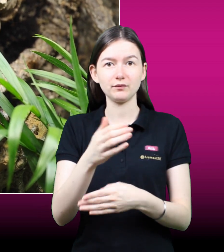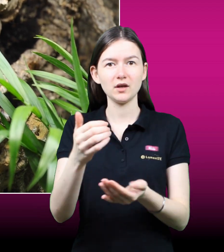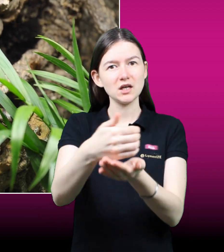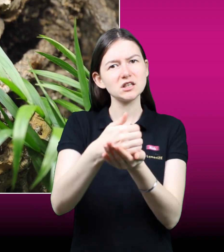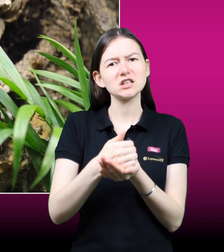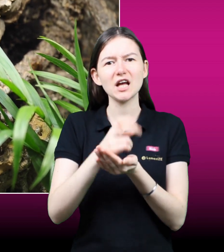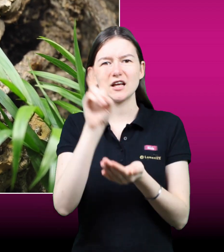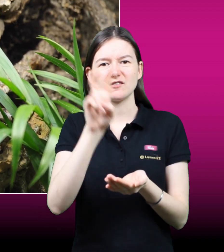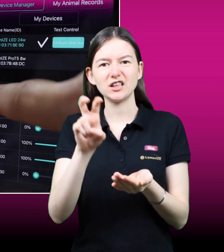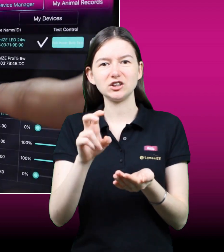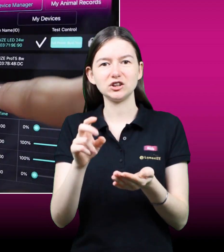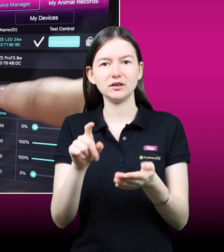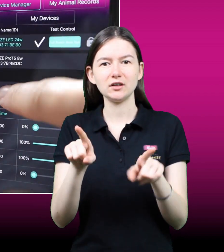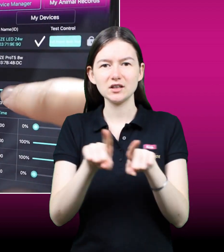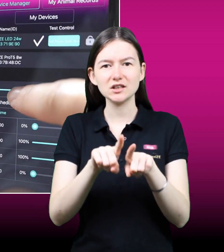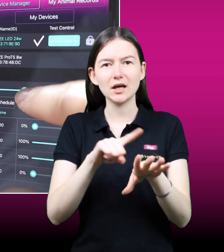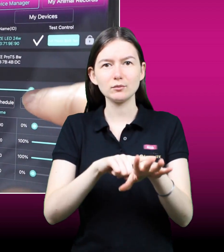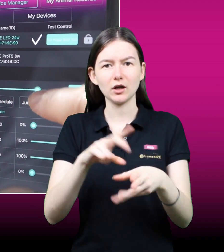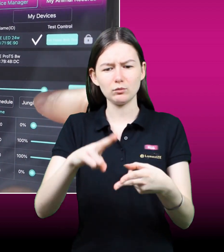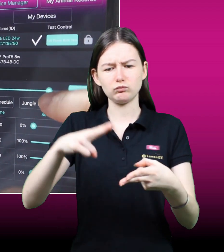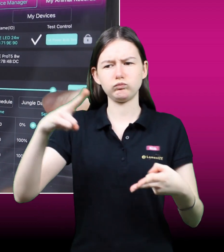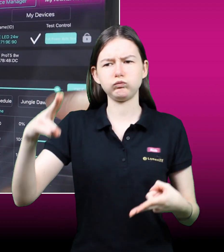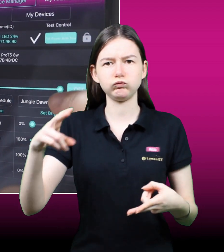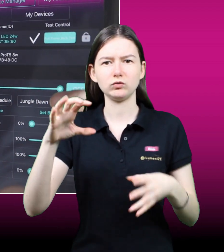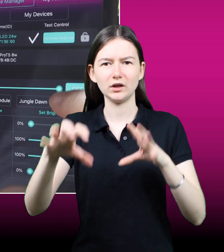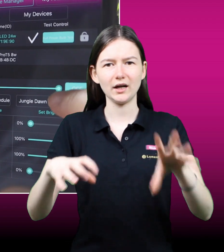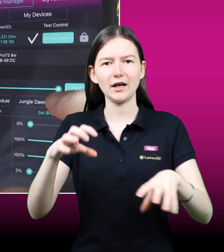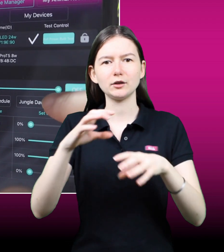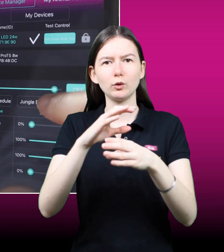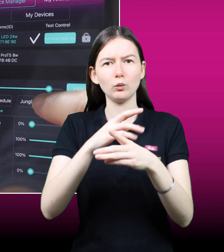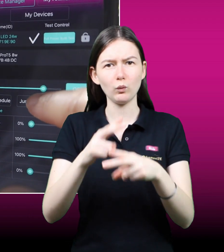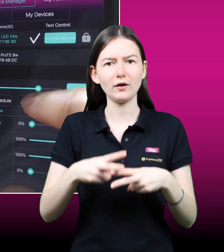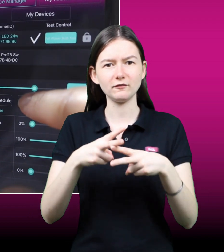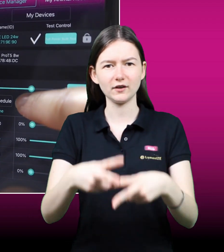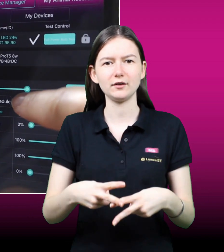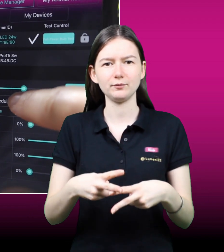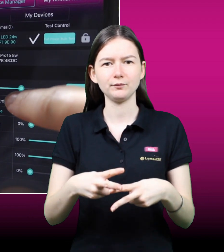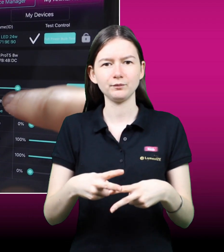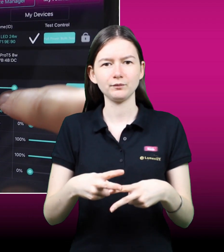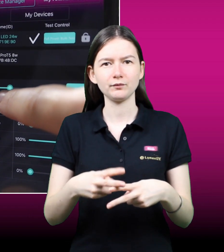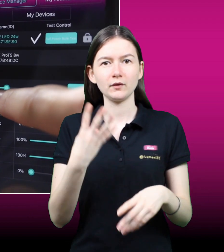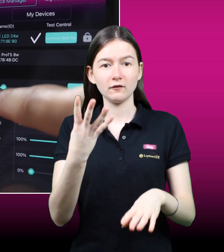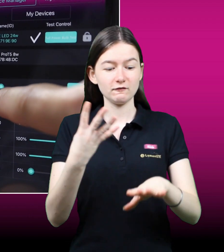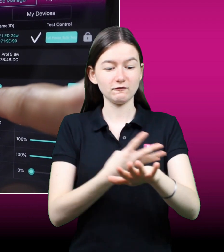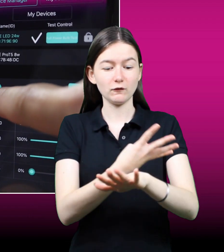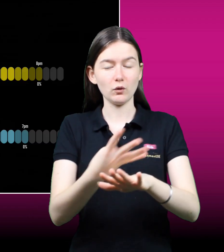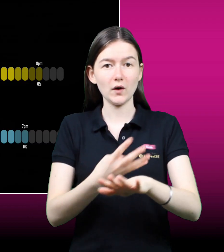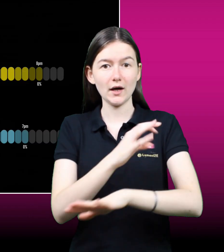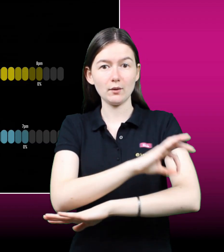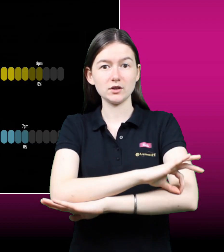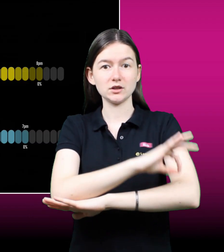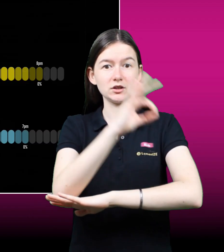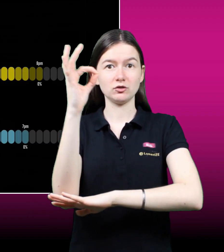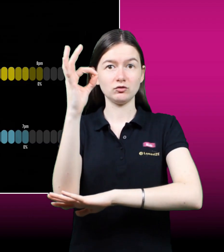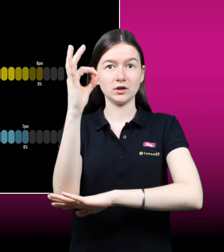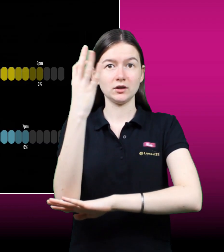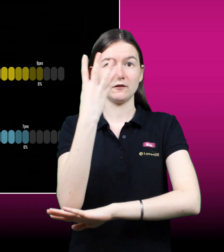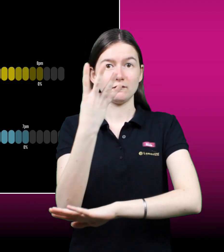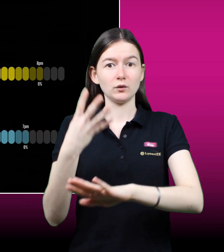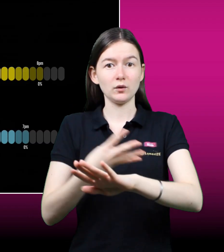app. In this way, you can save energy whilst also increasing animal welfare. Based on a four-hour sunrise,